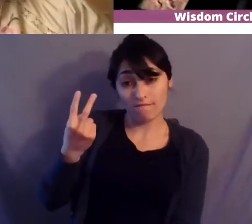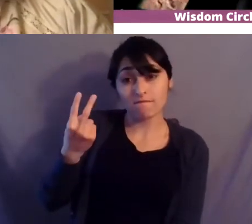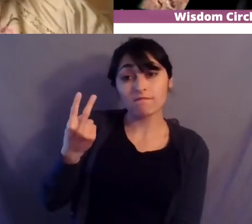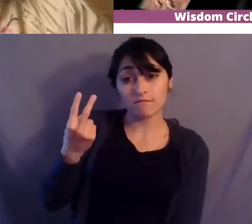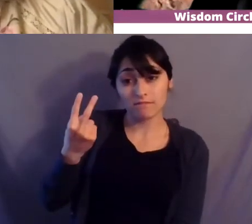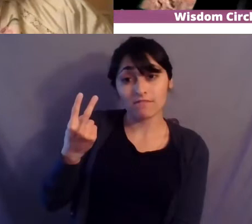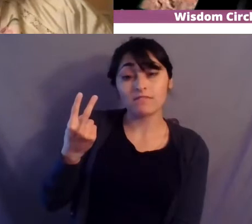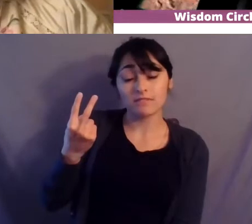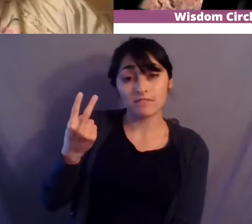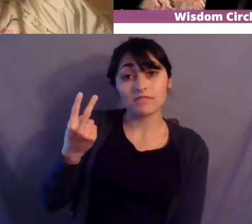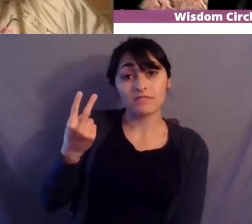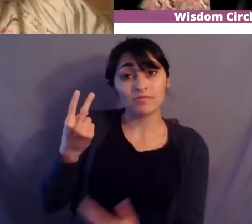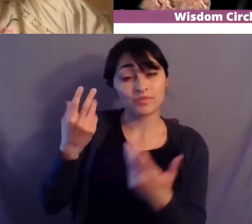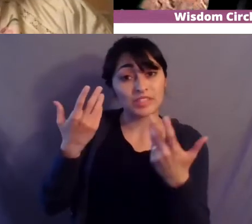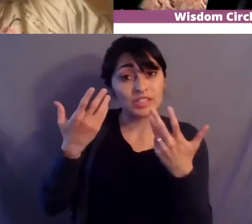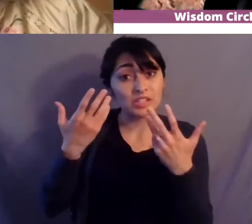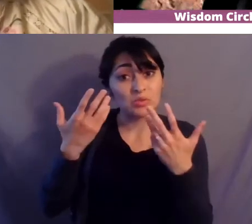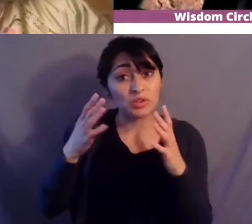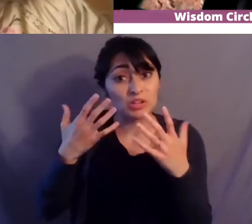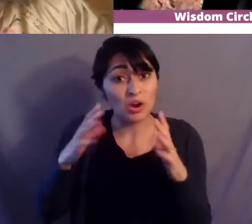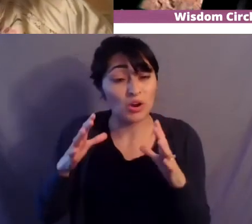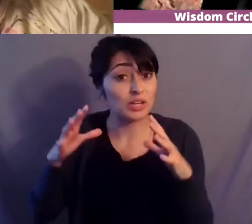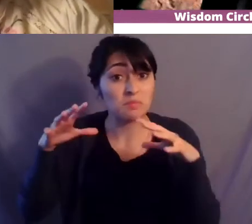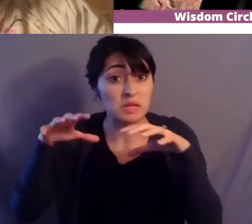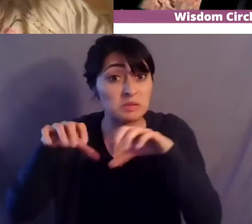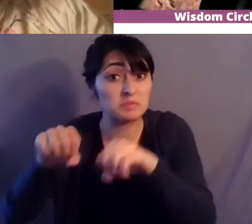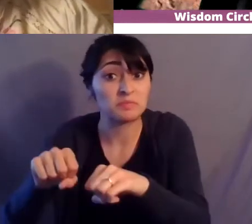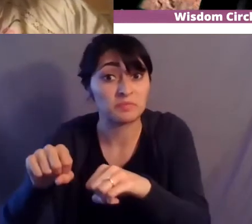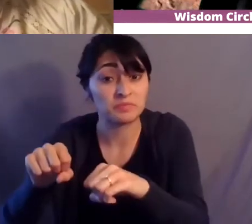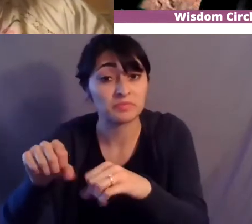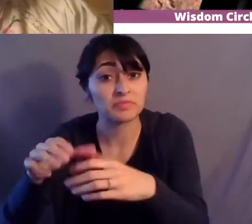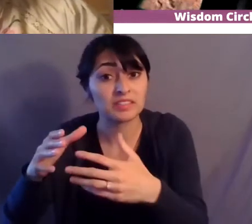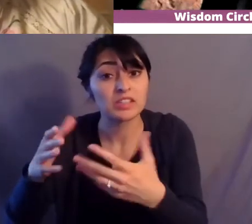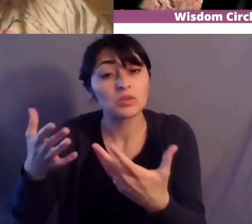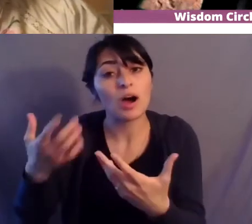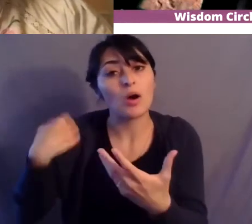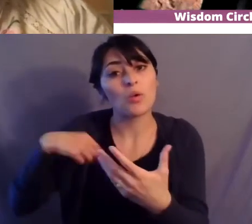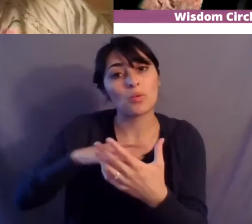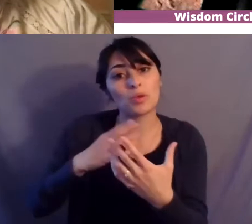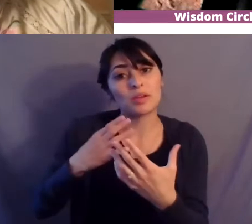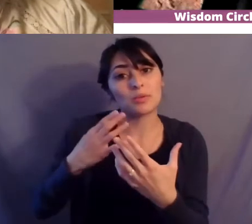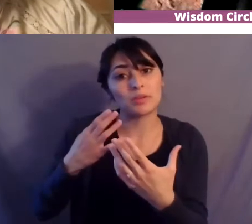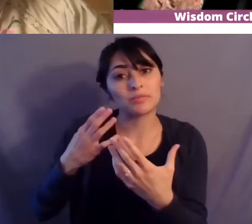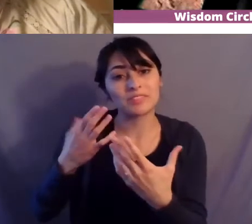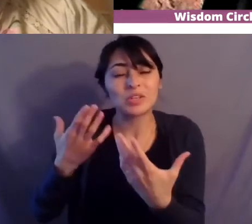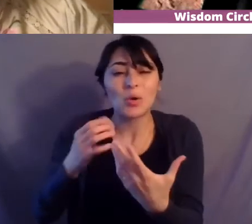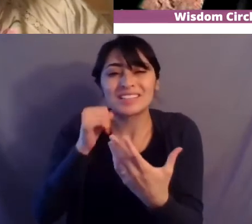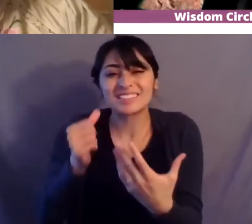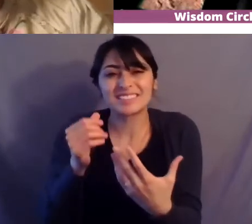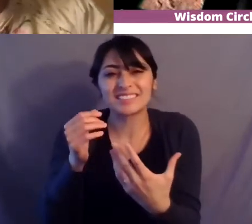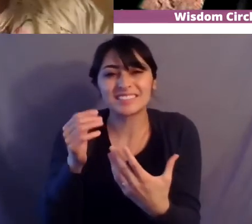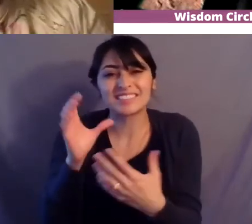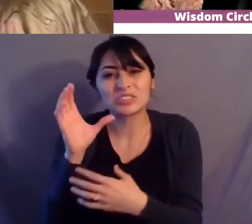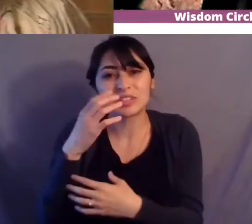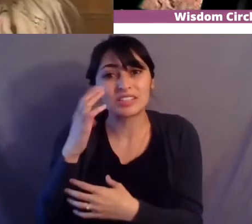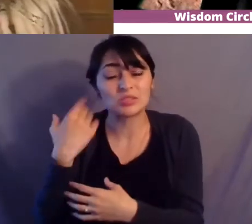uh had been missionized in maryland we were actually a catholic colony so our piscataways are unusual that we're uh catholic